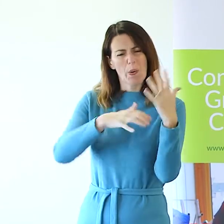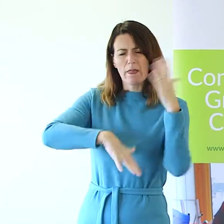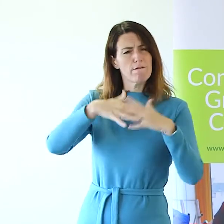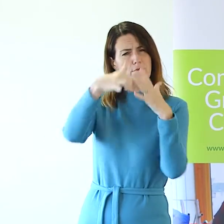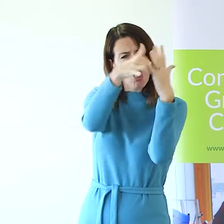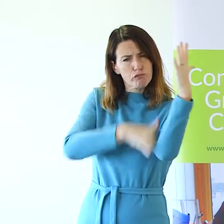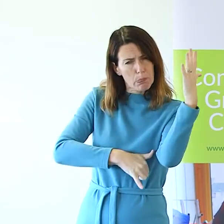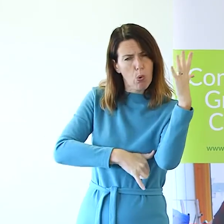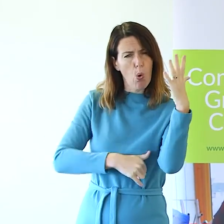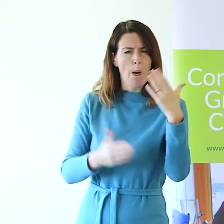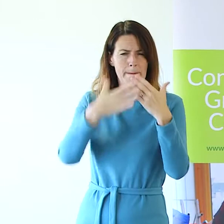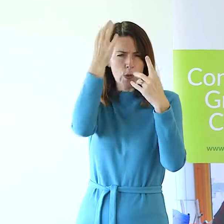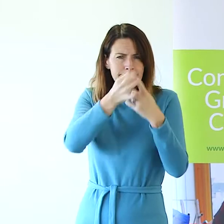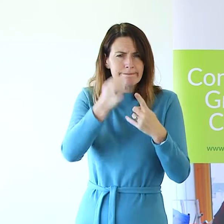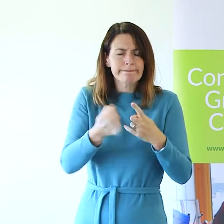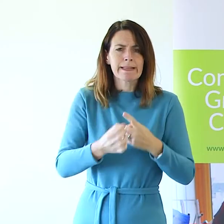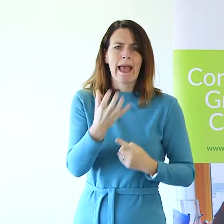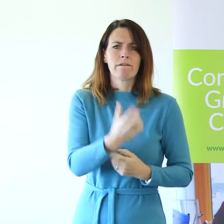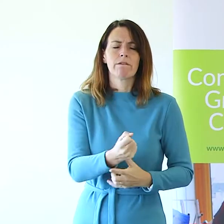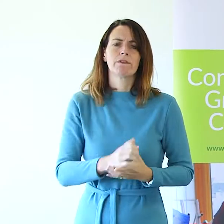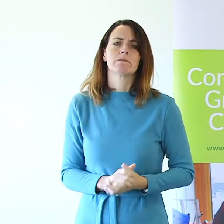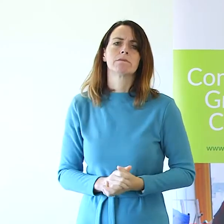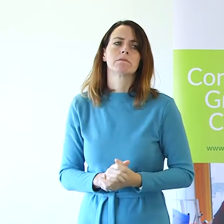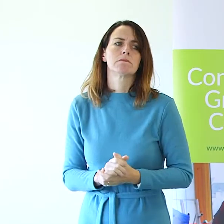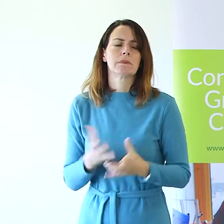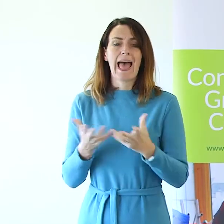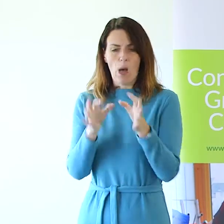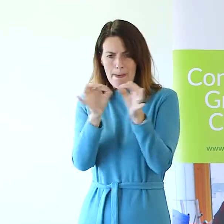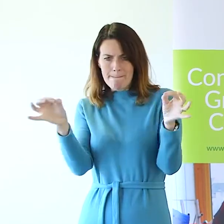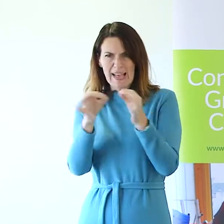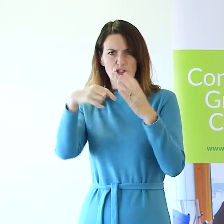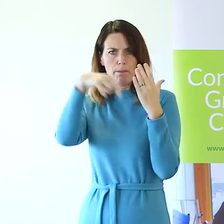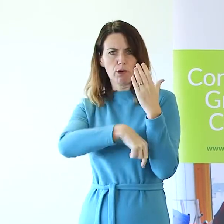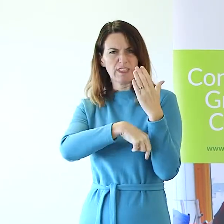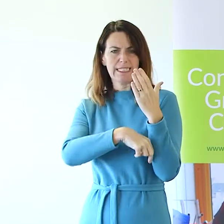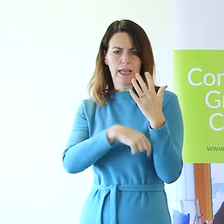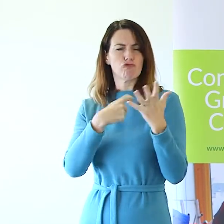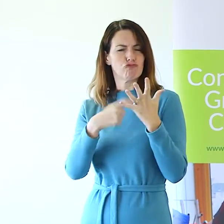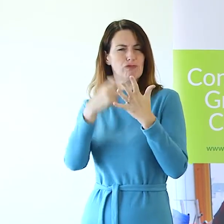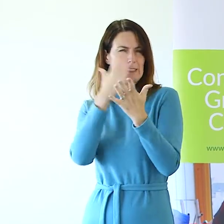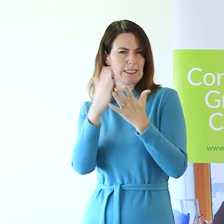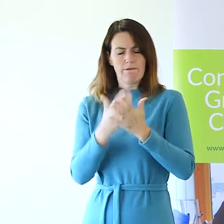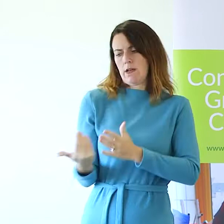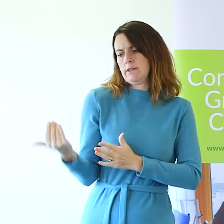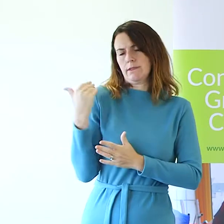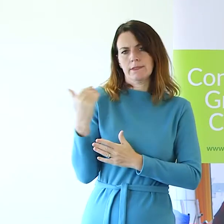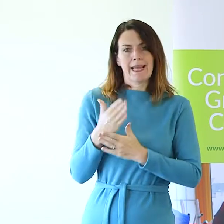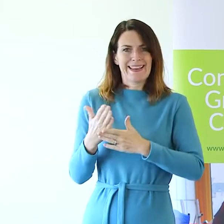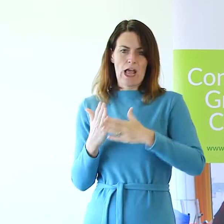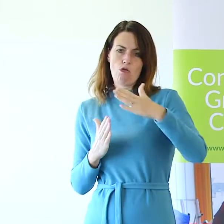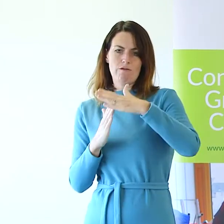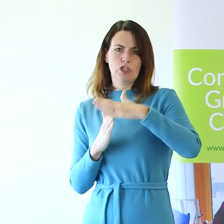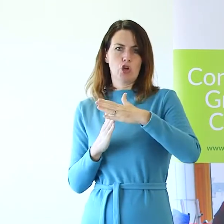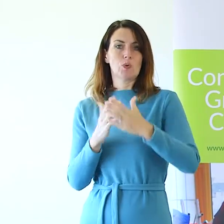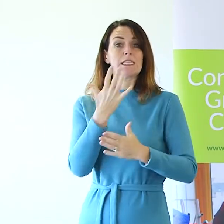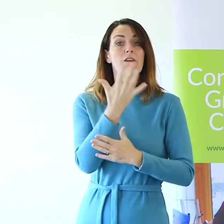areas in more detail. The measure for relative poverty has been redefined recently and the threshold is now set at